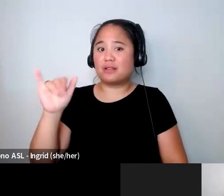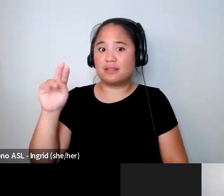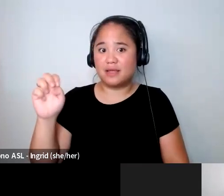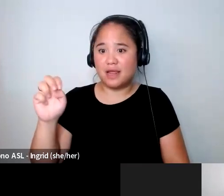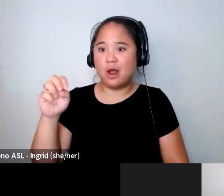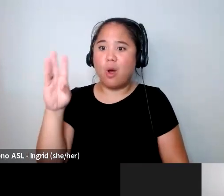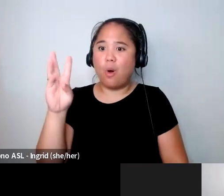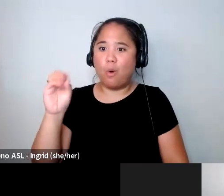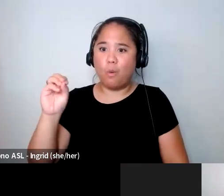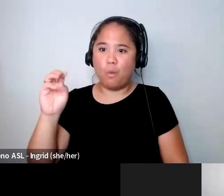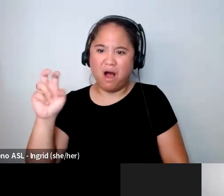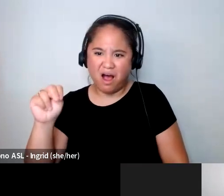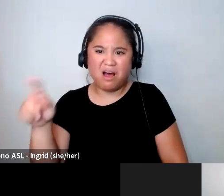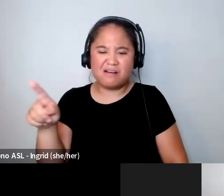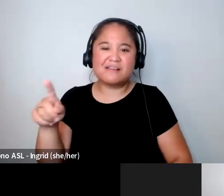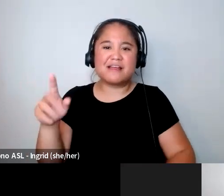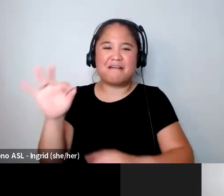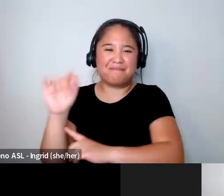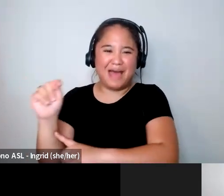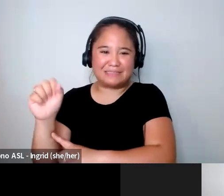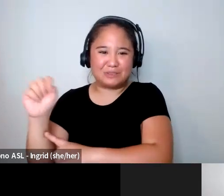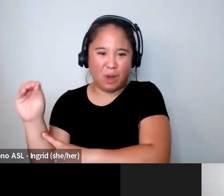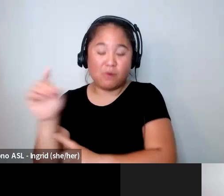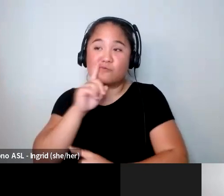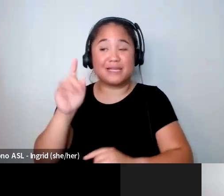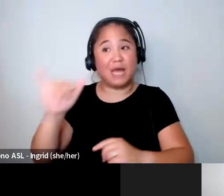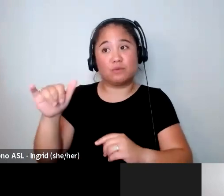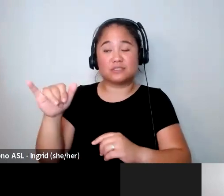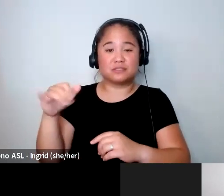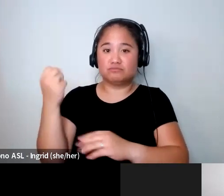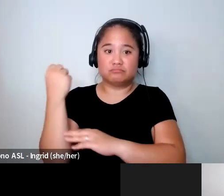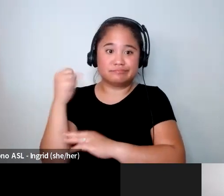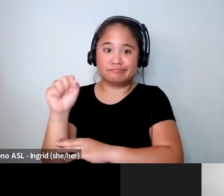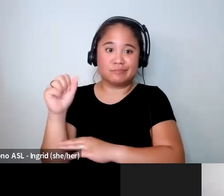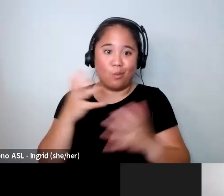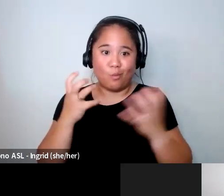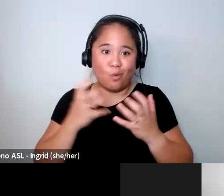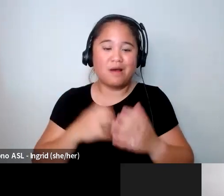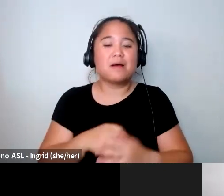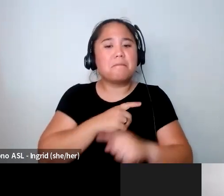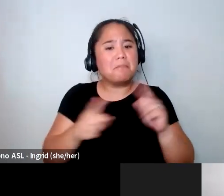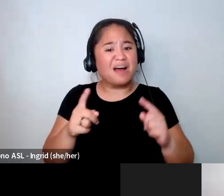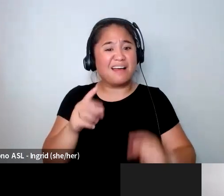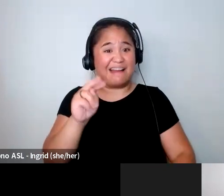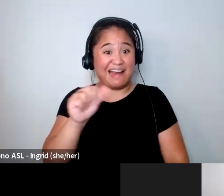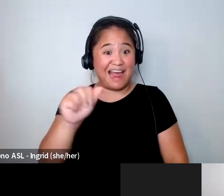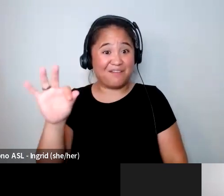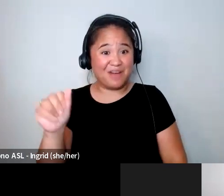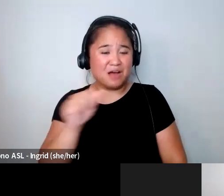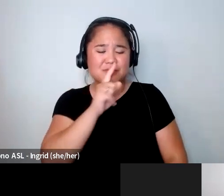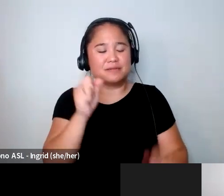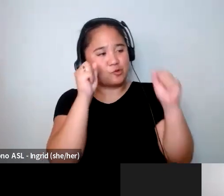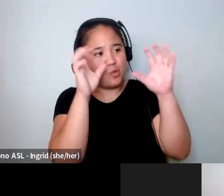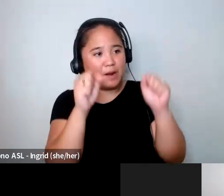So which was super revolutionary but um yeah Nafa I think is such an incredible organization and you know